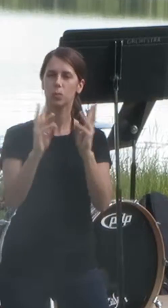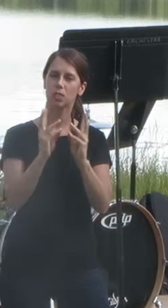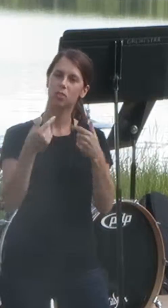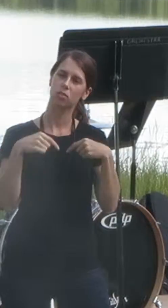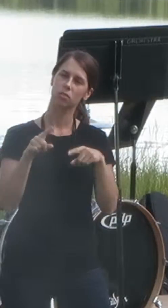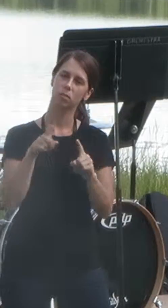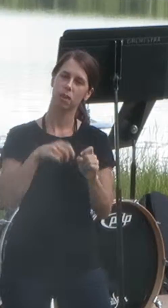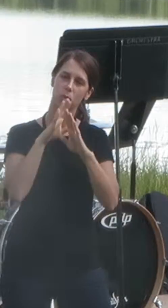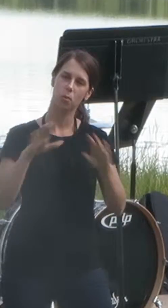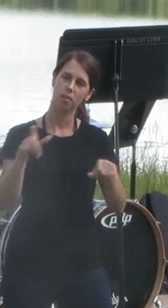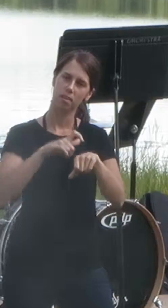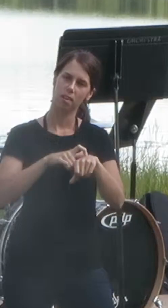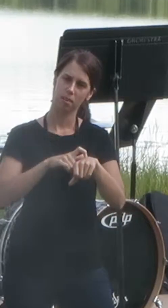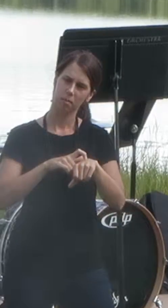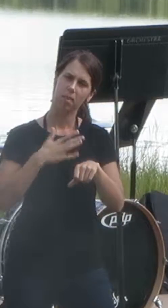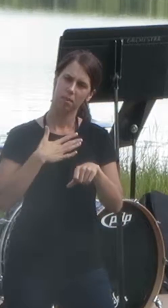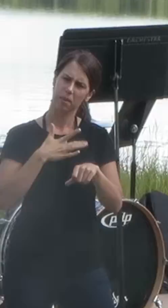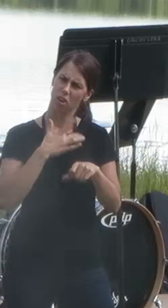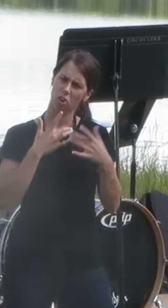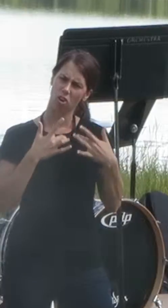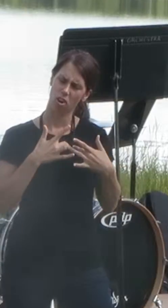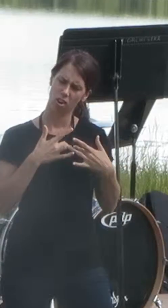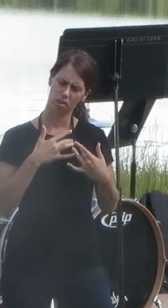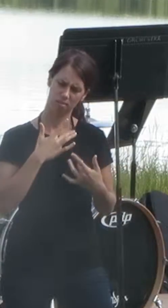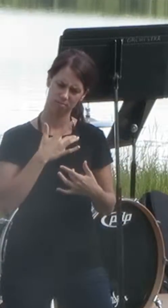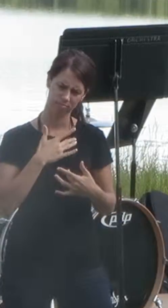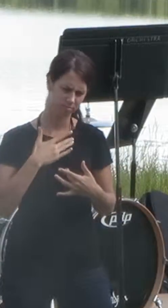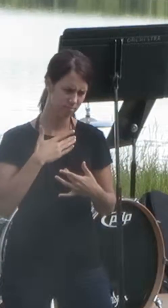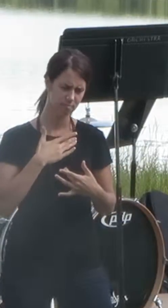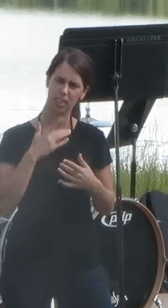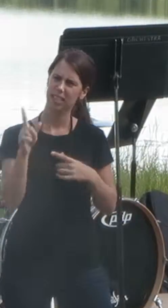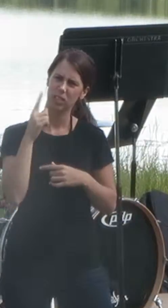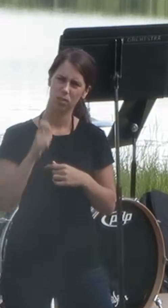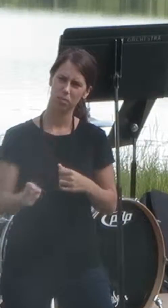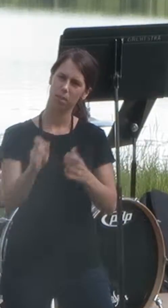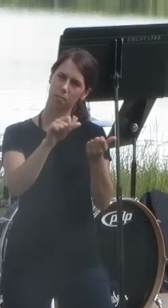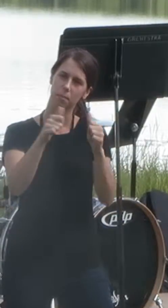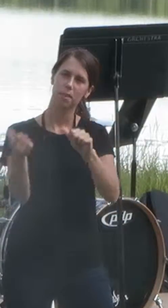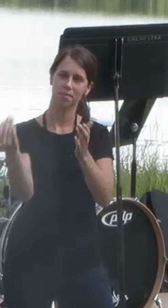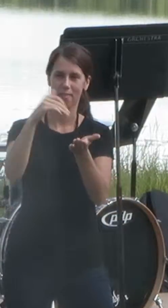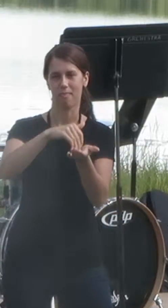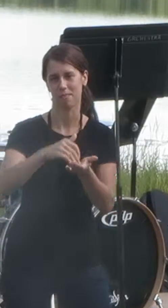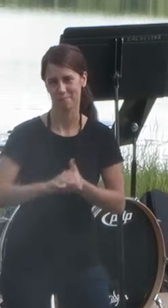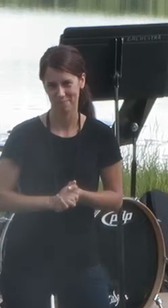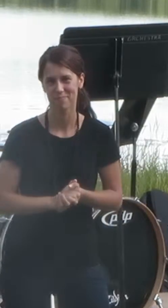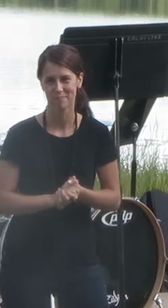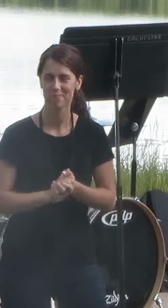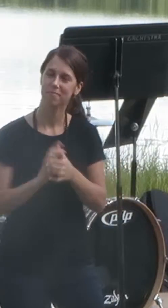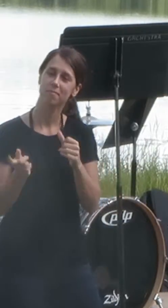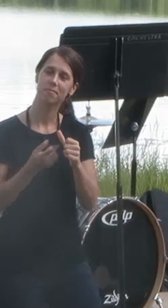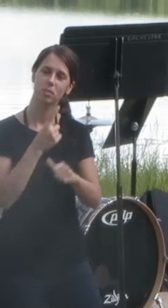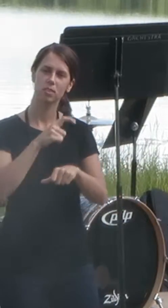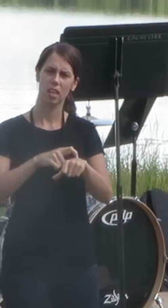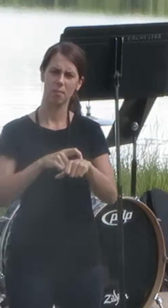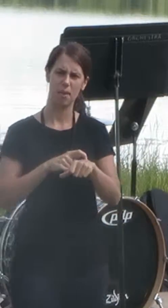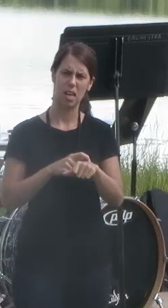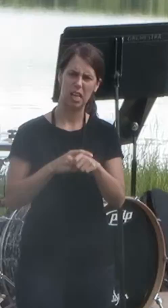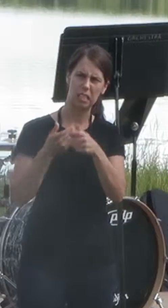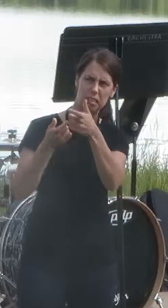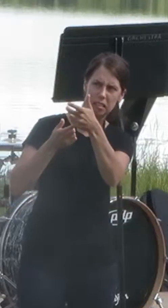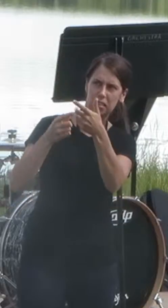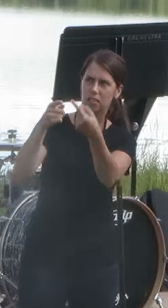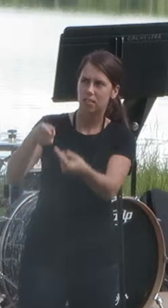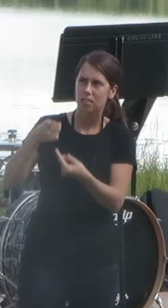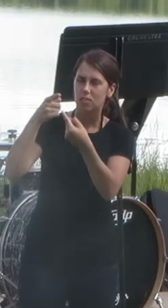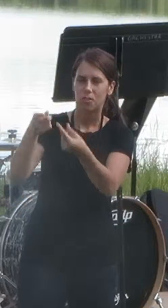time, the Lord laid it on my heart that I needed to be baptized again. At first, I wrestled with God